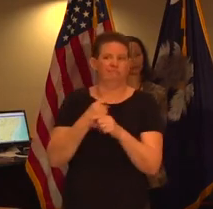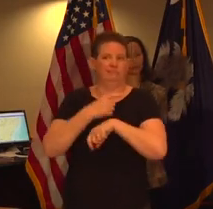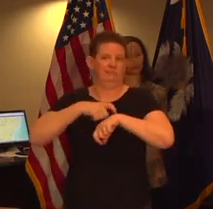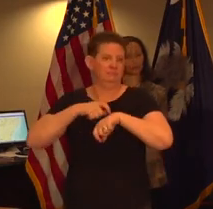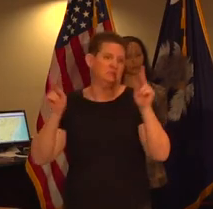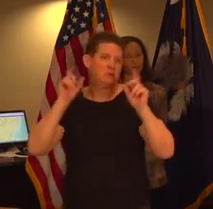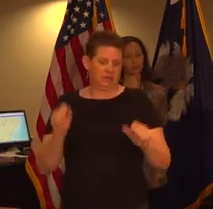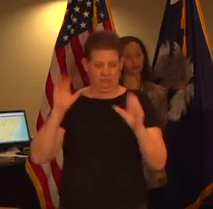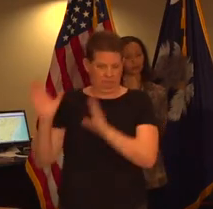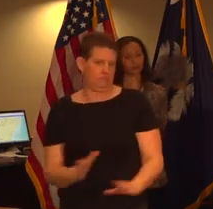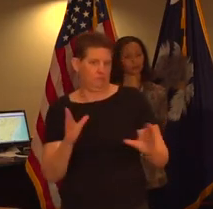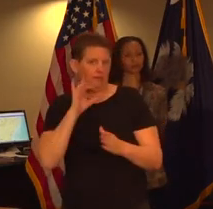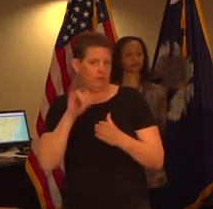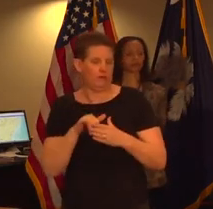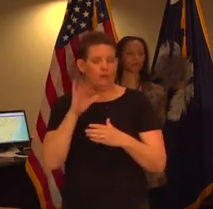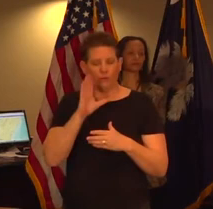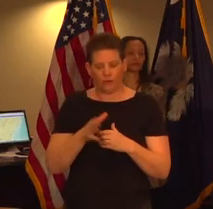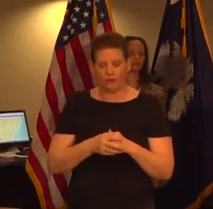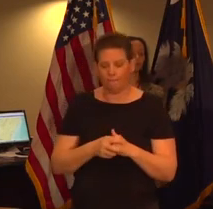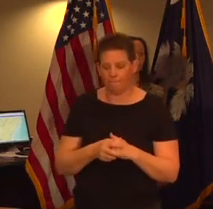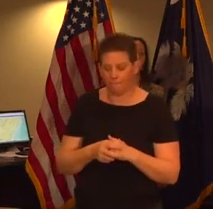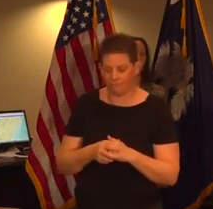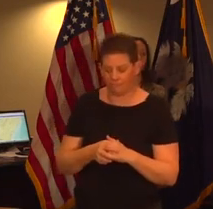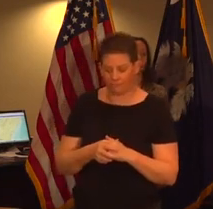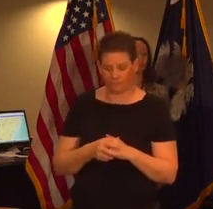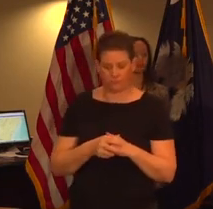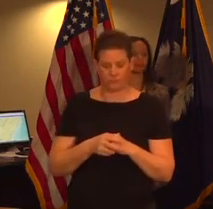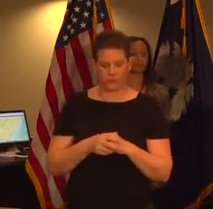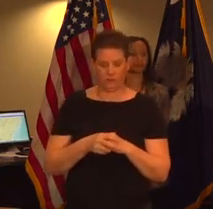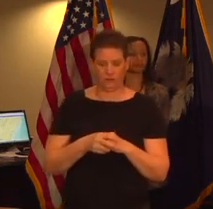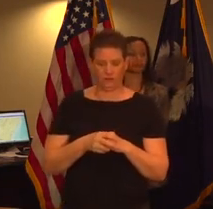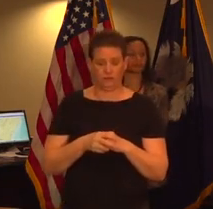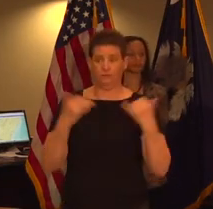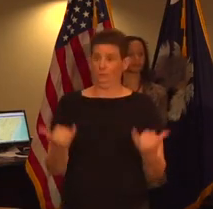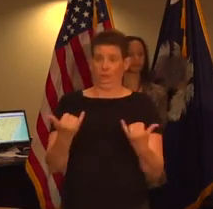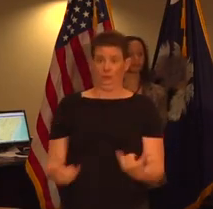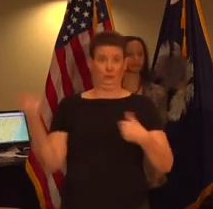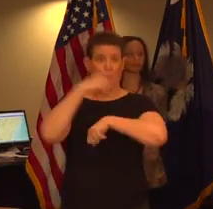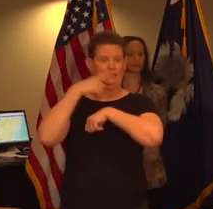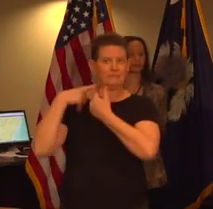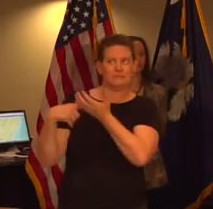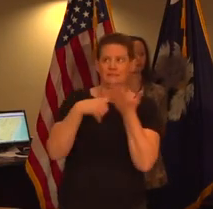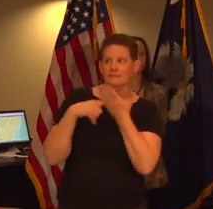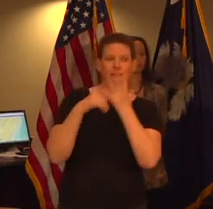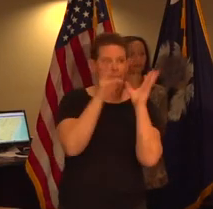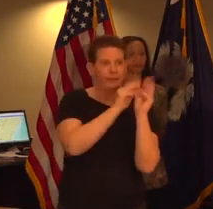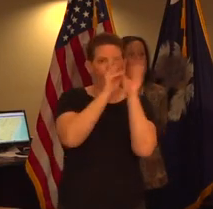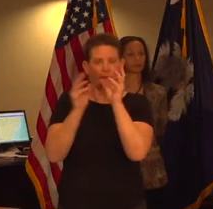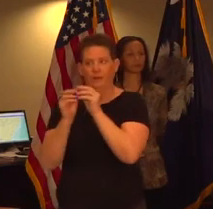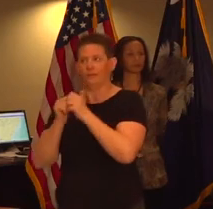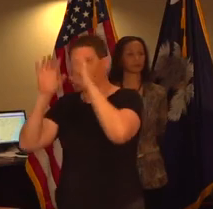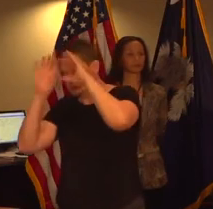folks leave time to get prepared we are in conversations all day today i've been on the phone meeting with